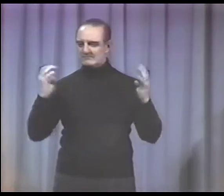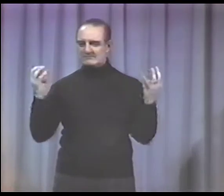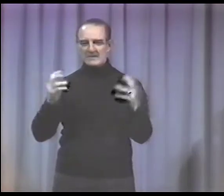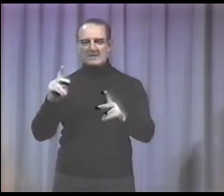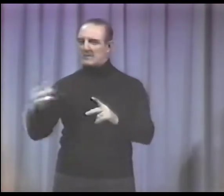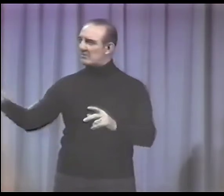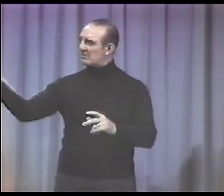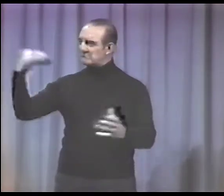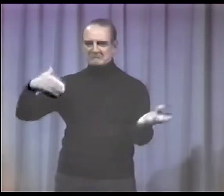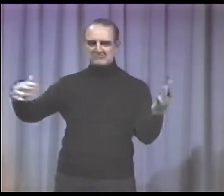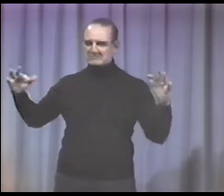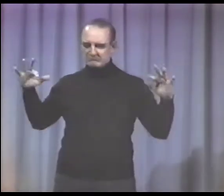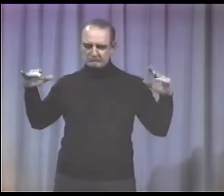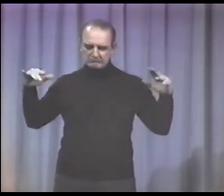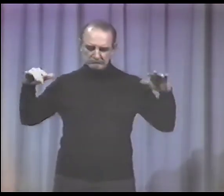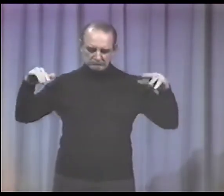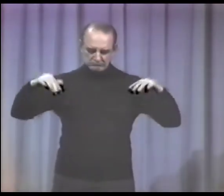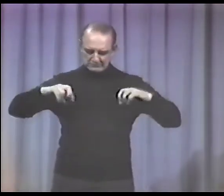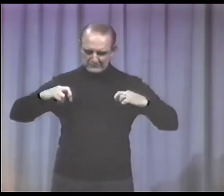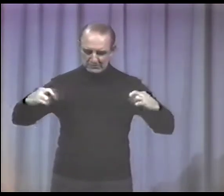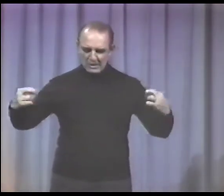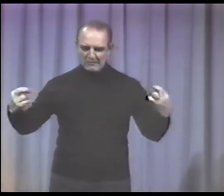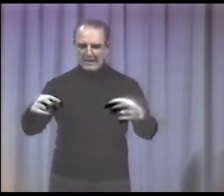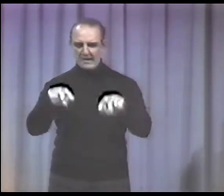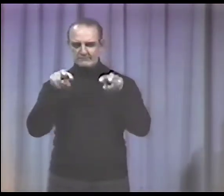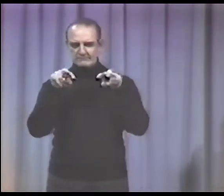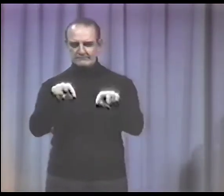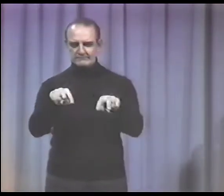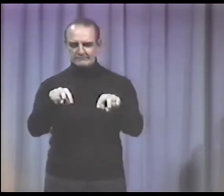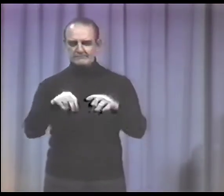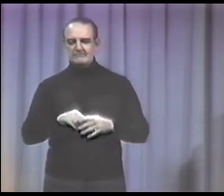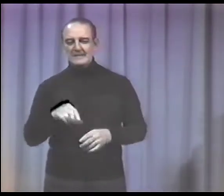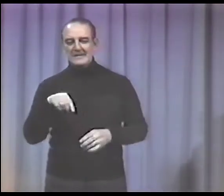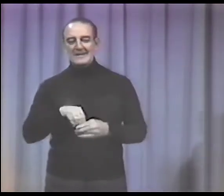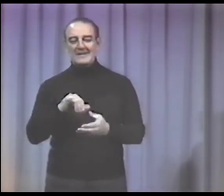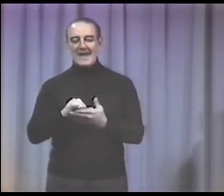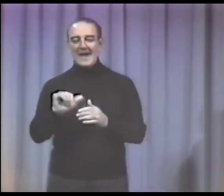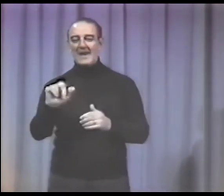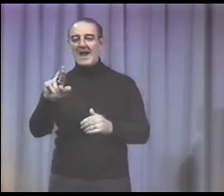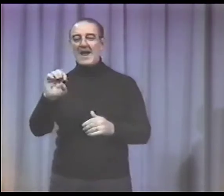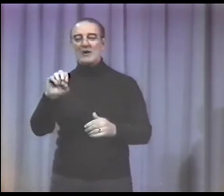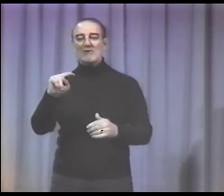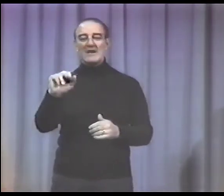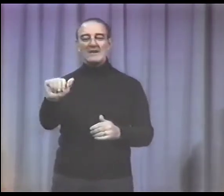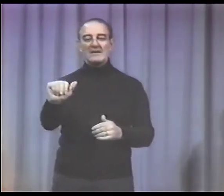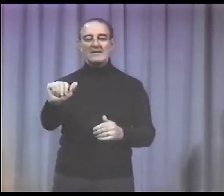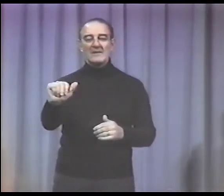have that person in the arena and would summon the people to assemble.